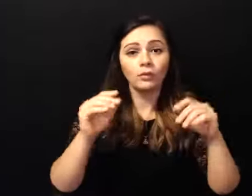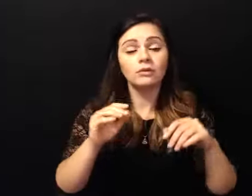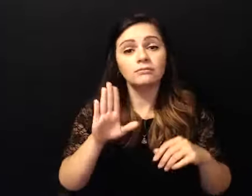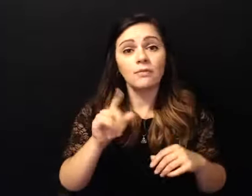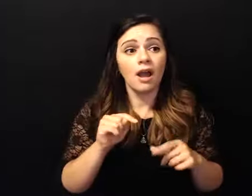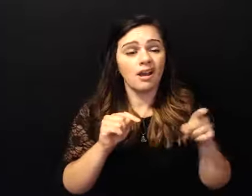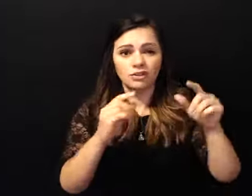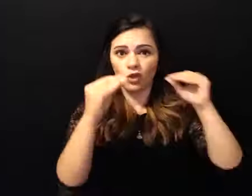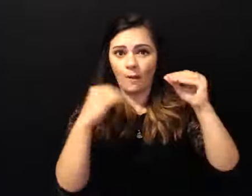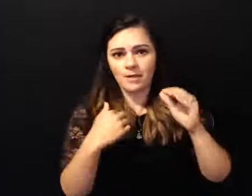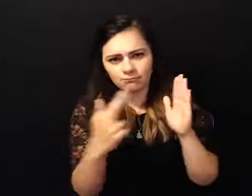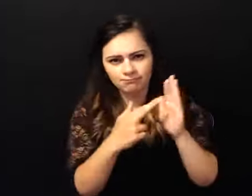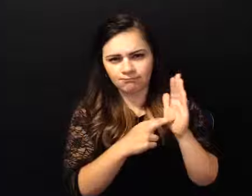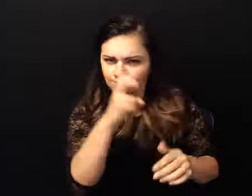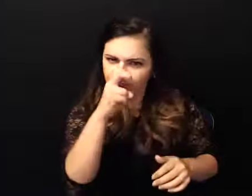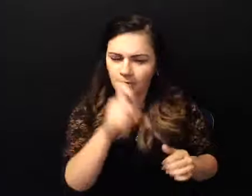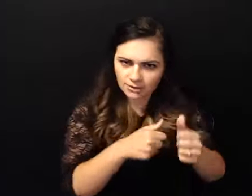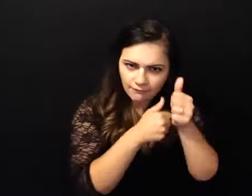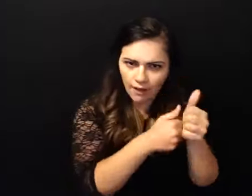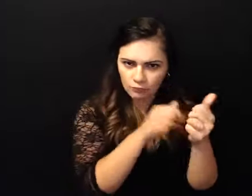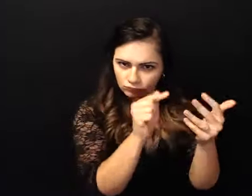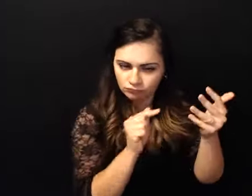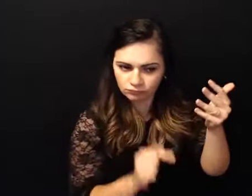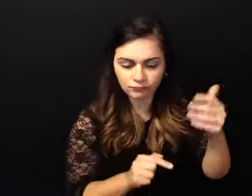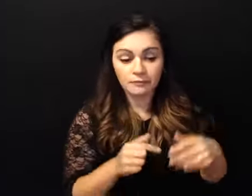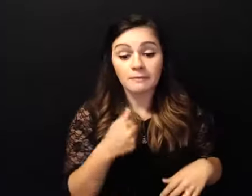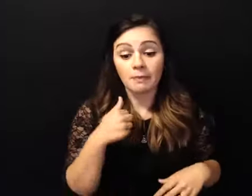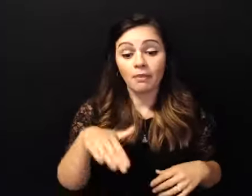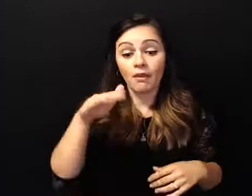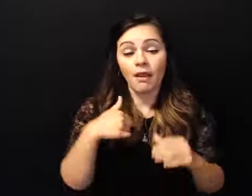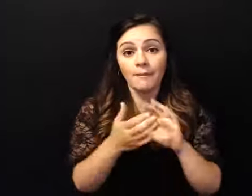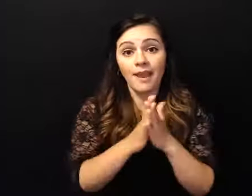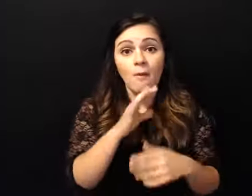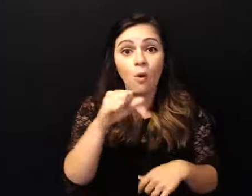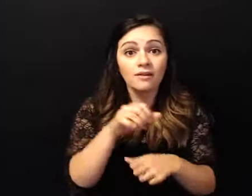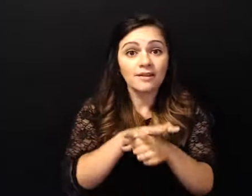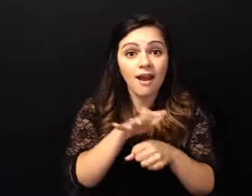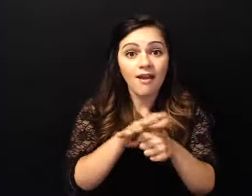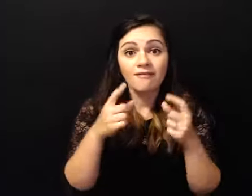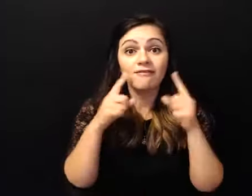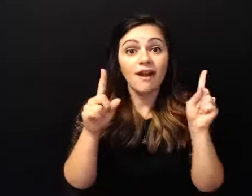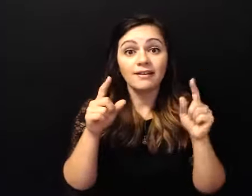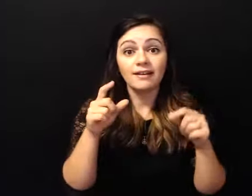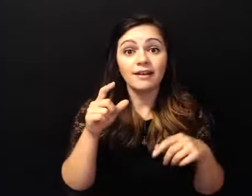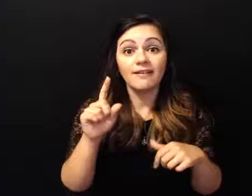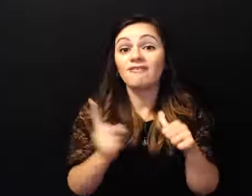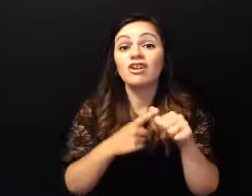it and how to do it um and when i got old enough to take my first drink uh that catholic school religion and